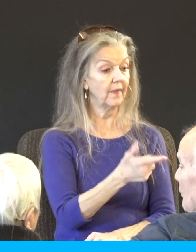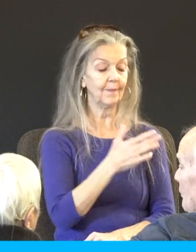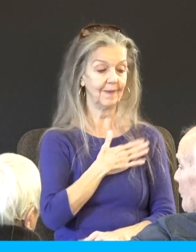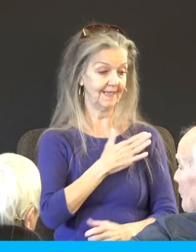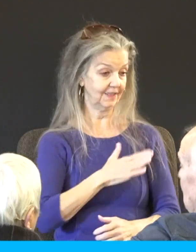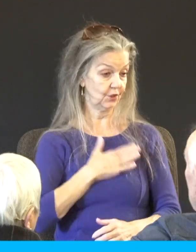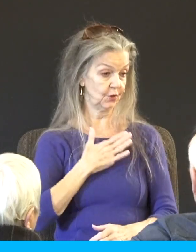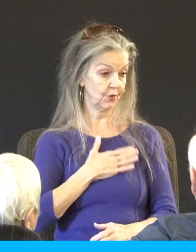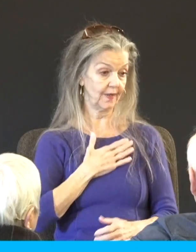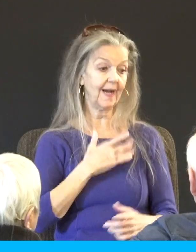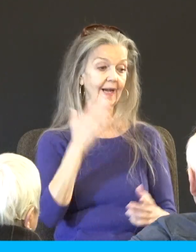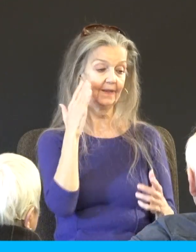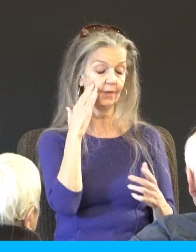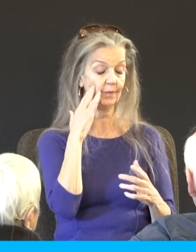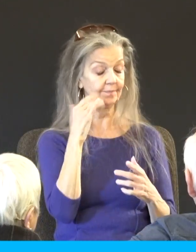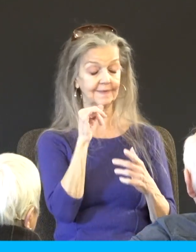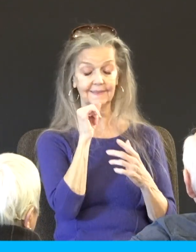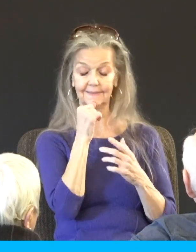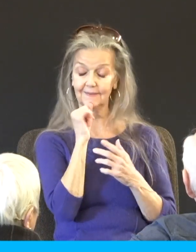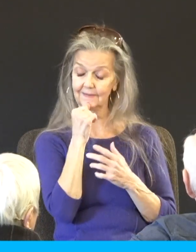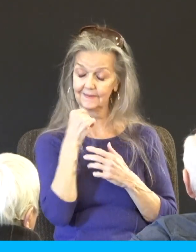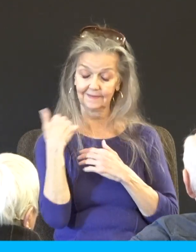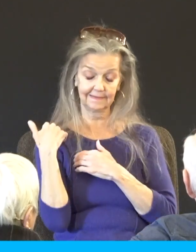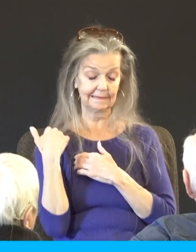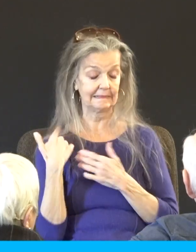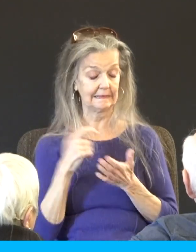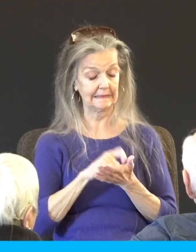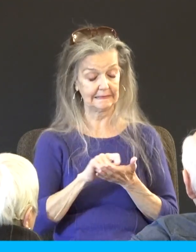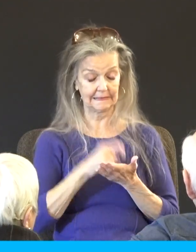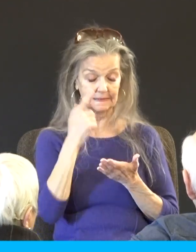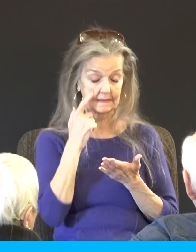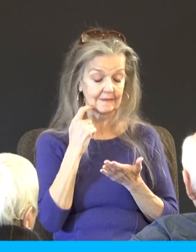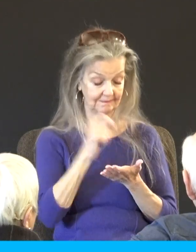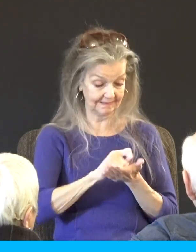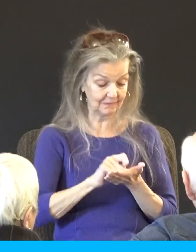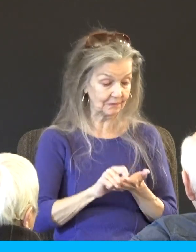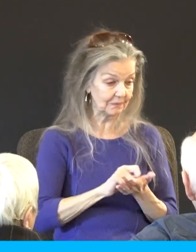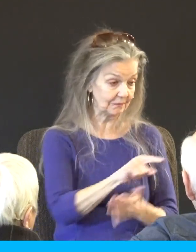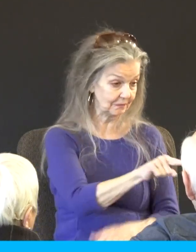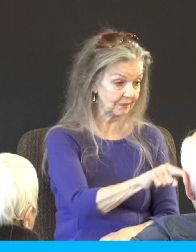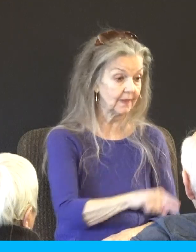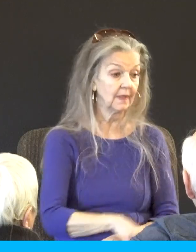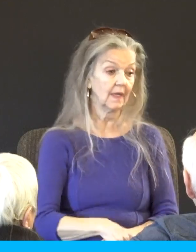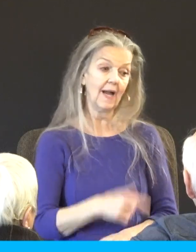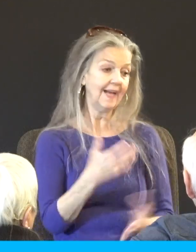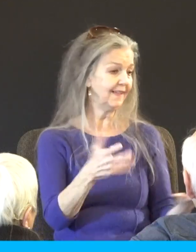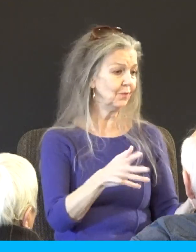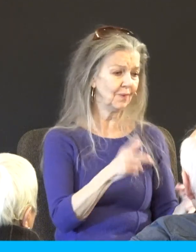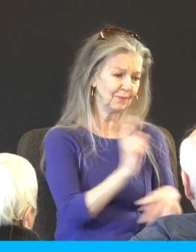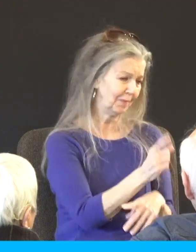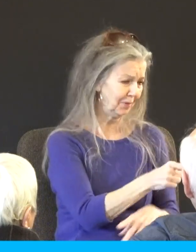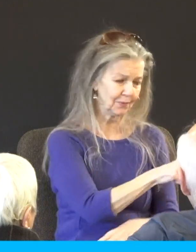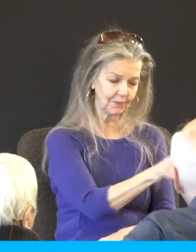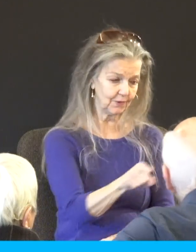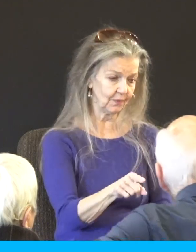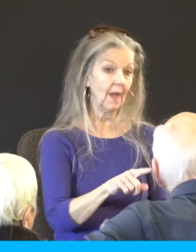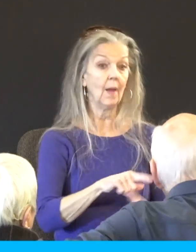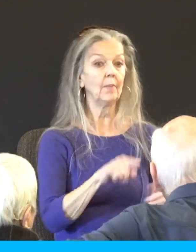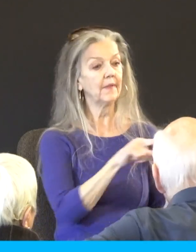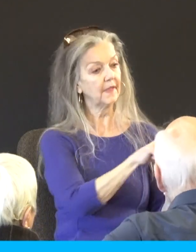affliction and anguish of heart I wrote unto you with many tears not that you should be grieved the rebuke he gave them but that you might know the